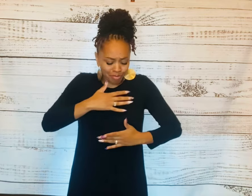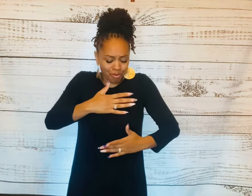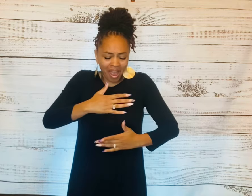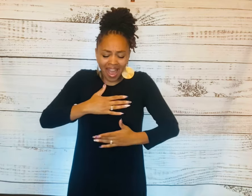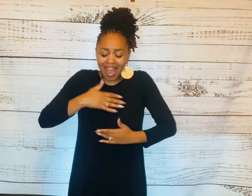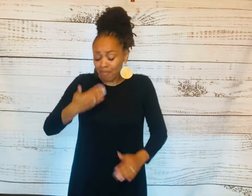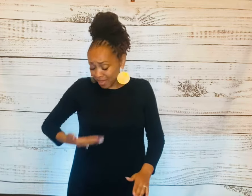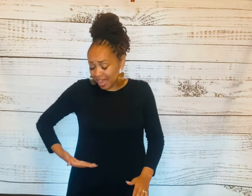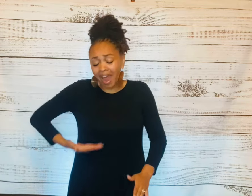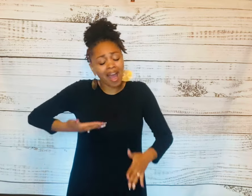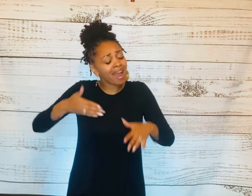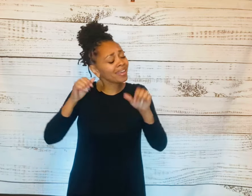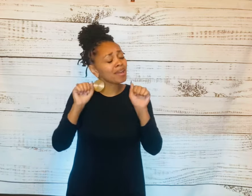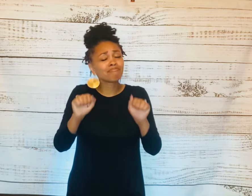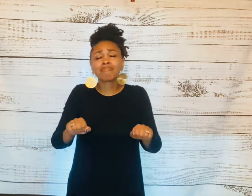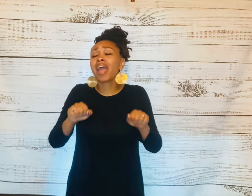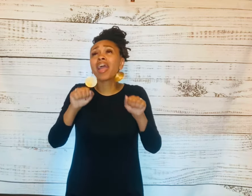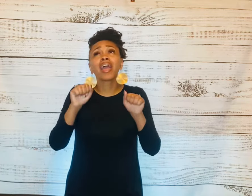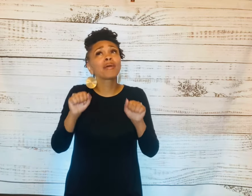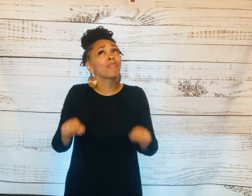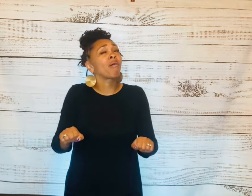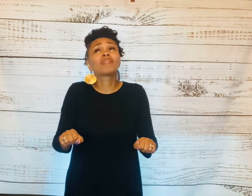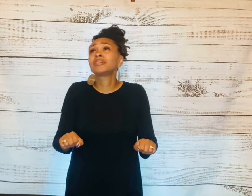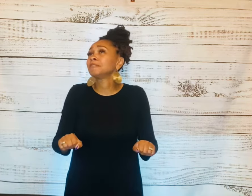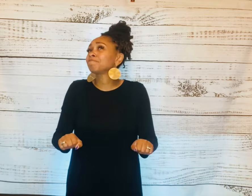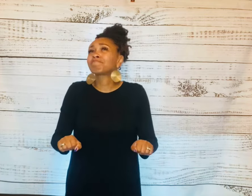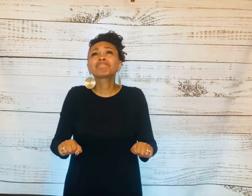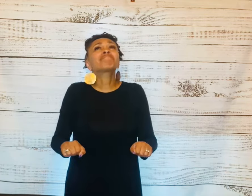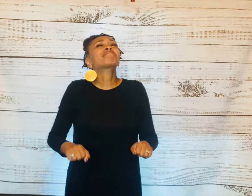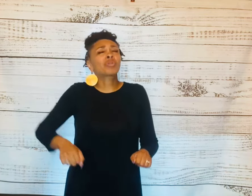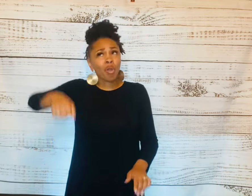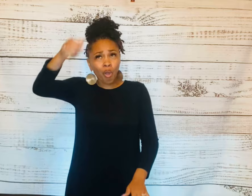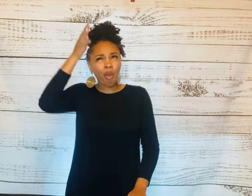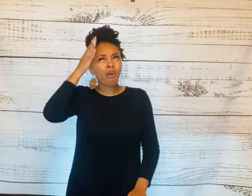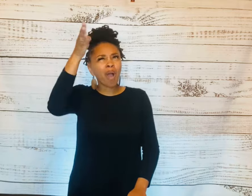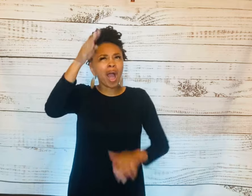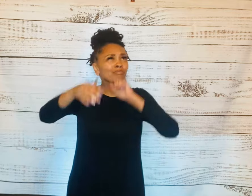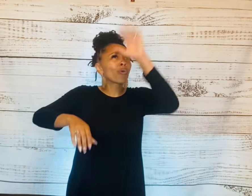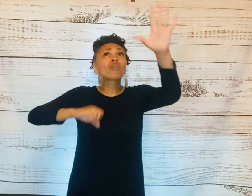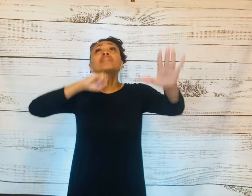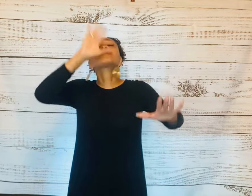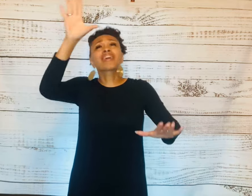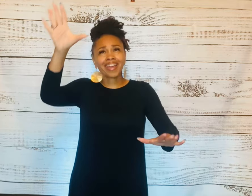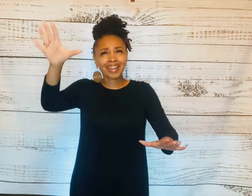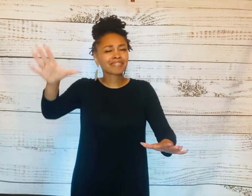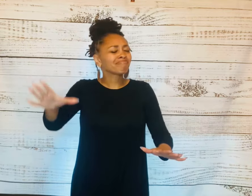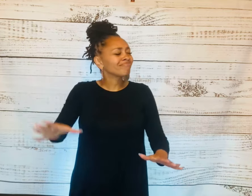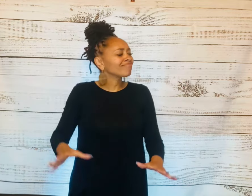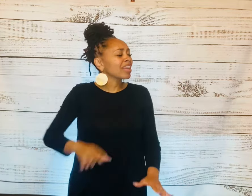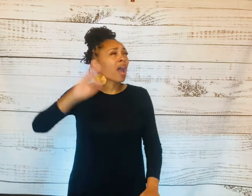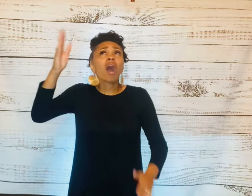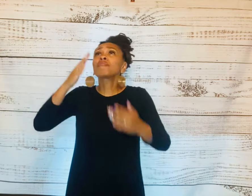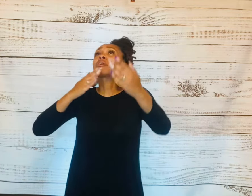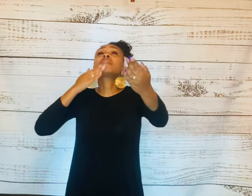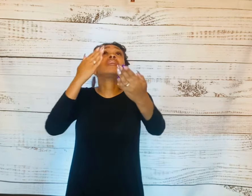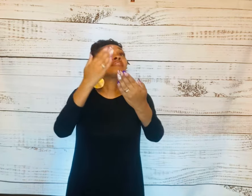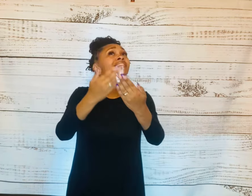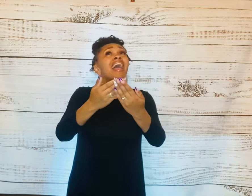breath that I am able. Oh, I'm gonna sing of the goodness